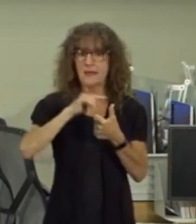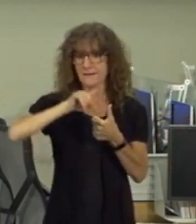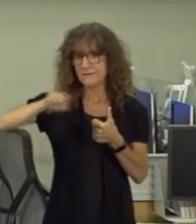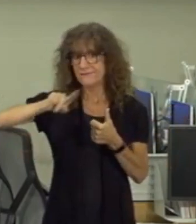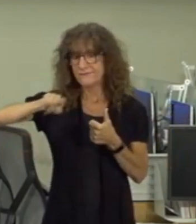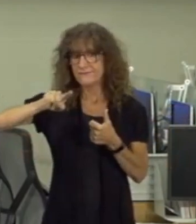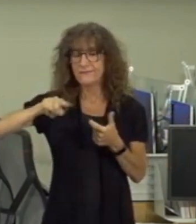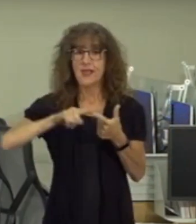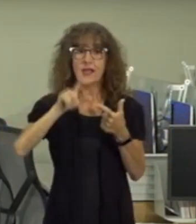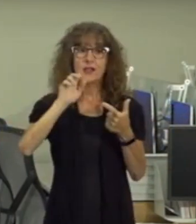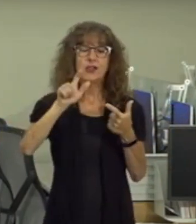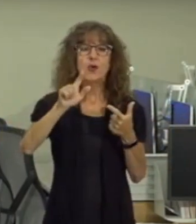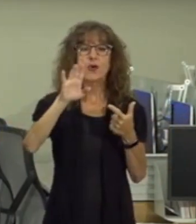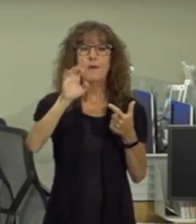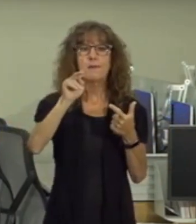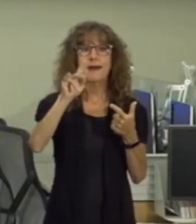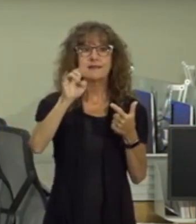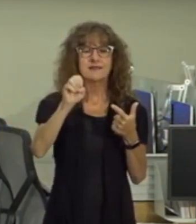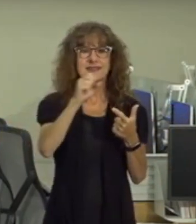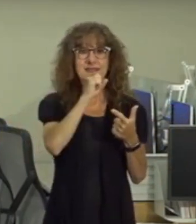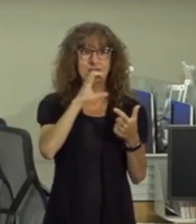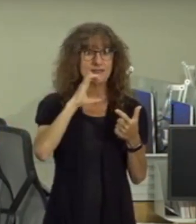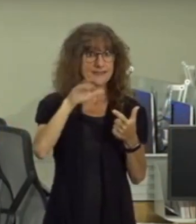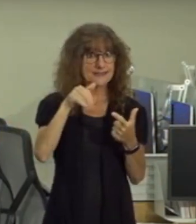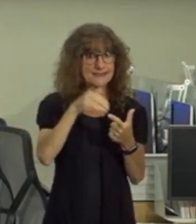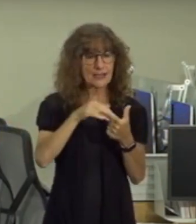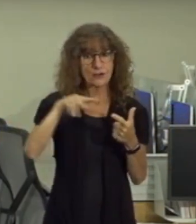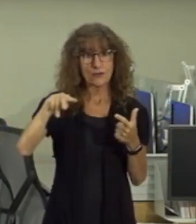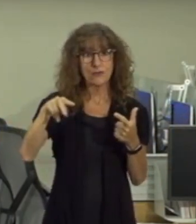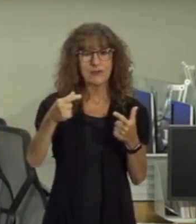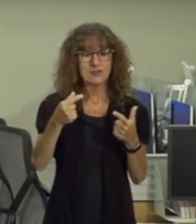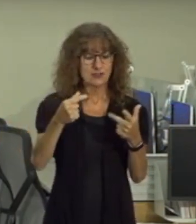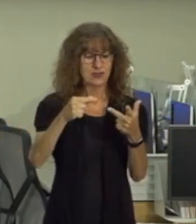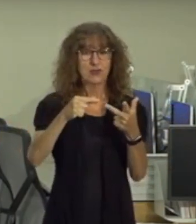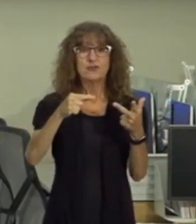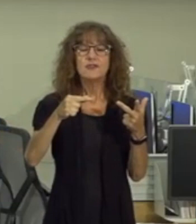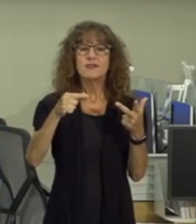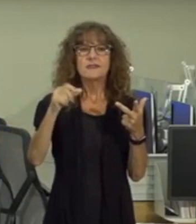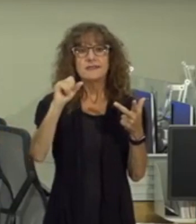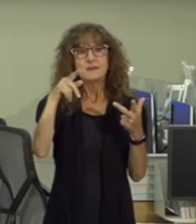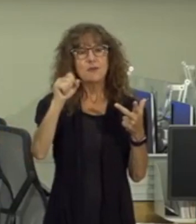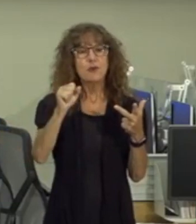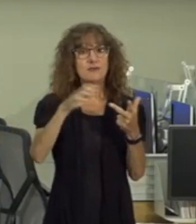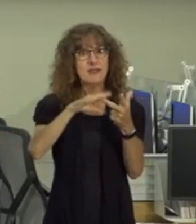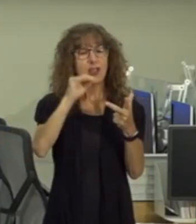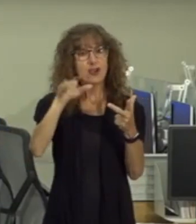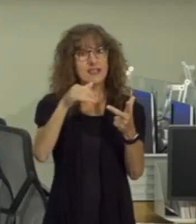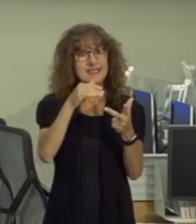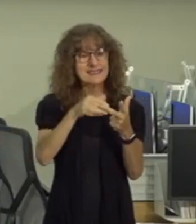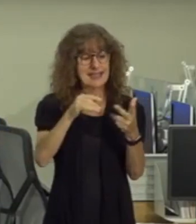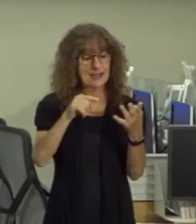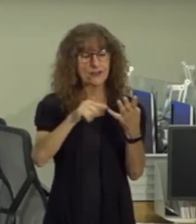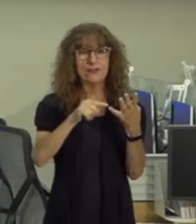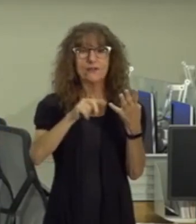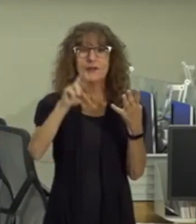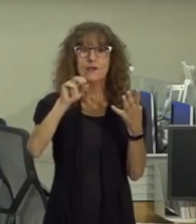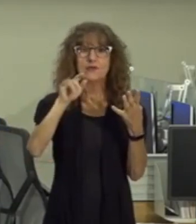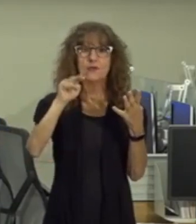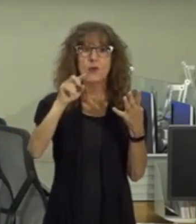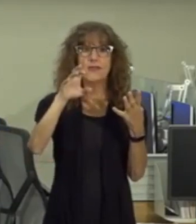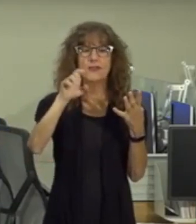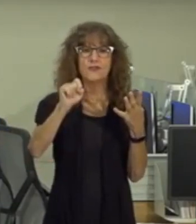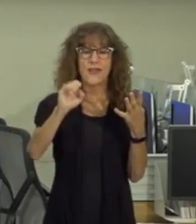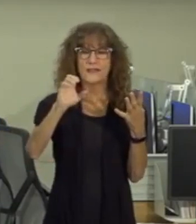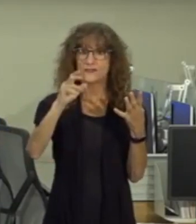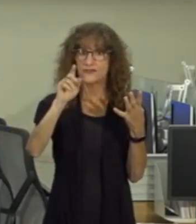there the Laurel belt Beltsville Senior Center Prince George's Sports and Learning Center complex the rolling crest chillum